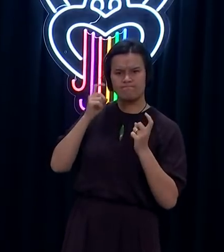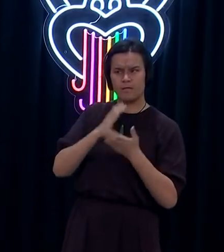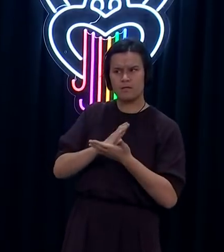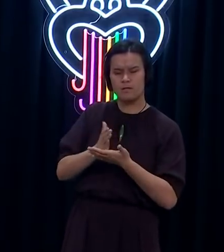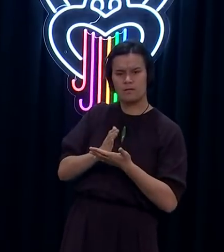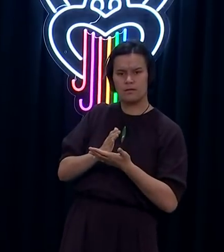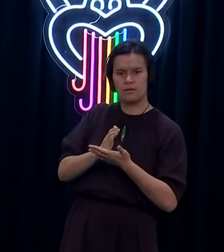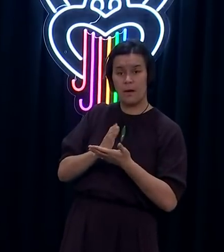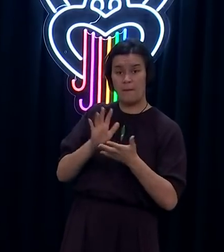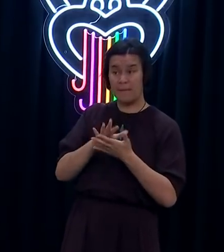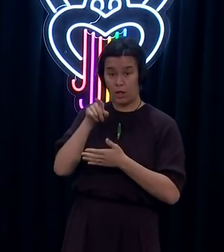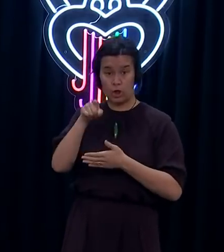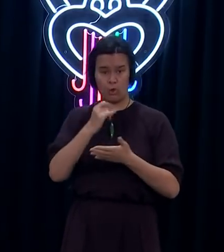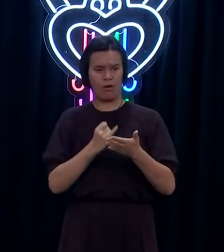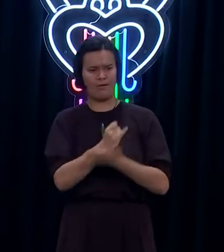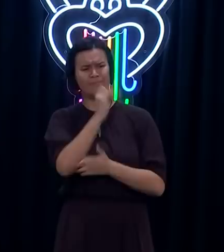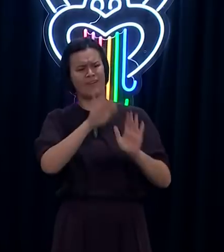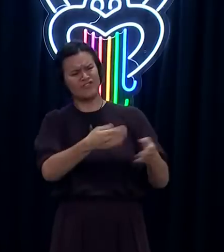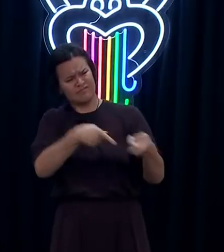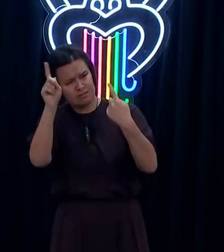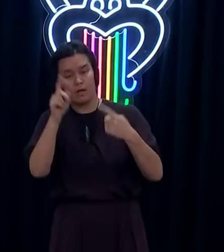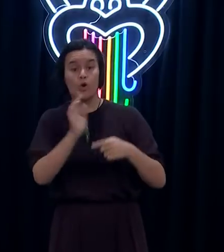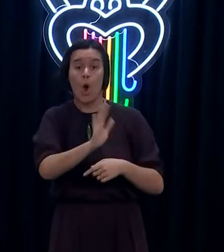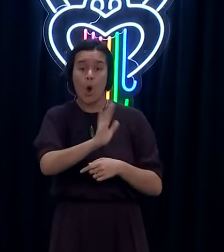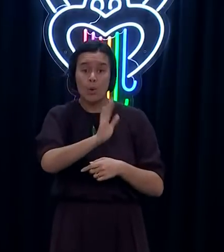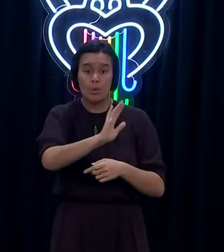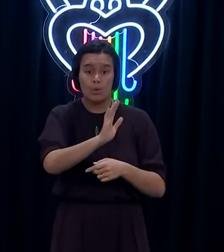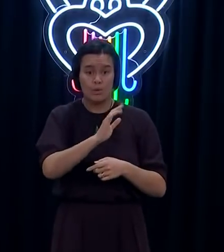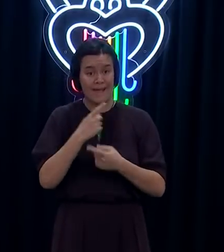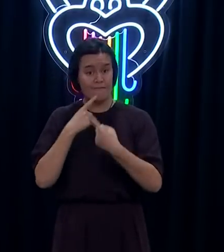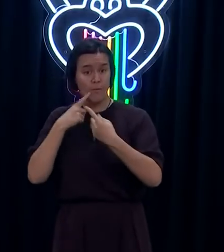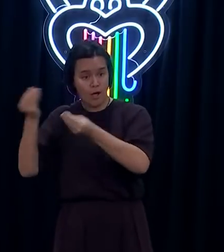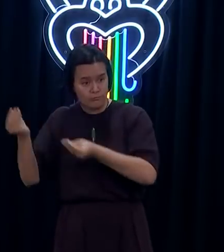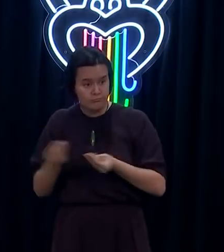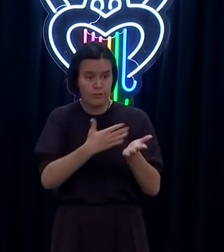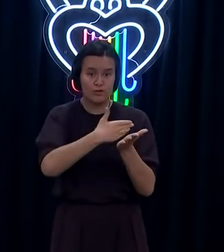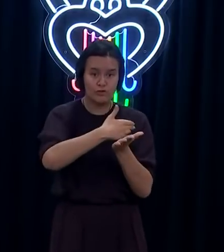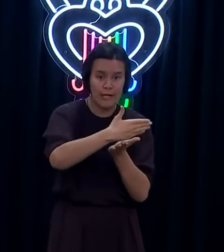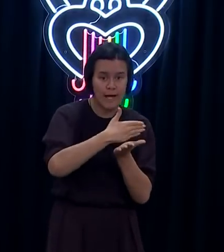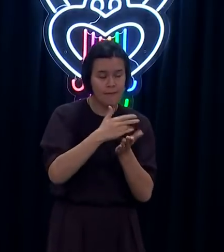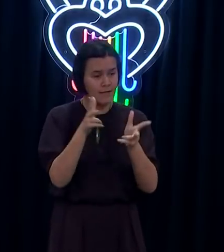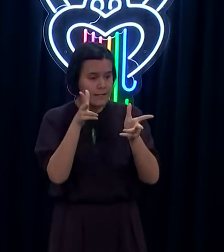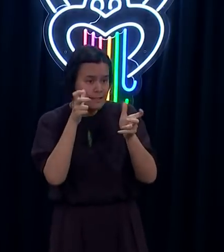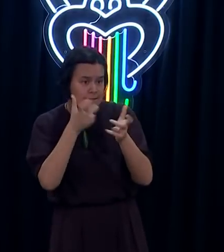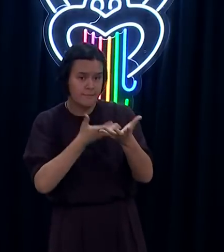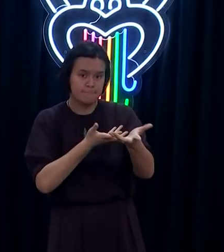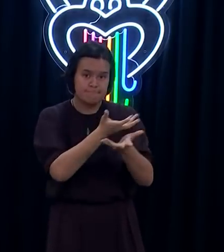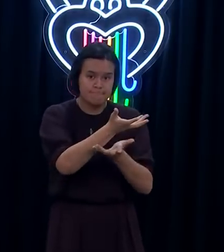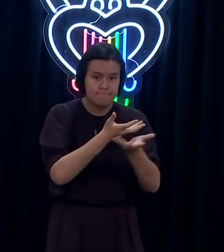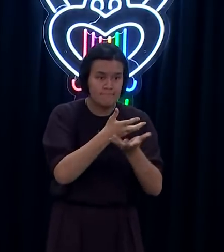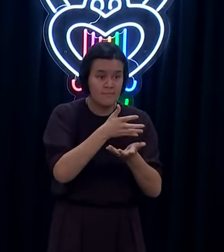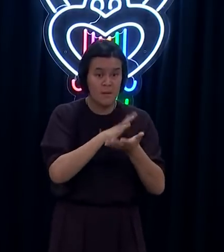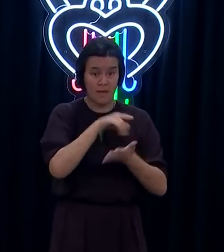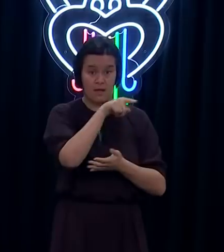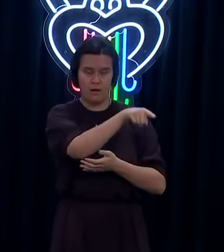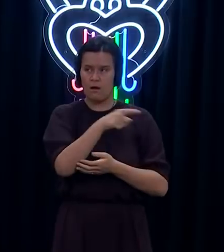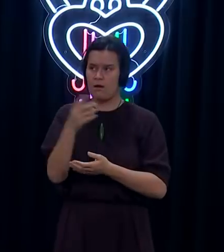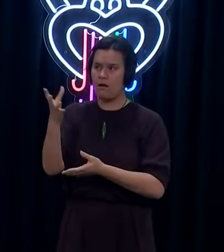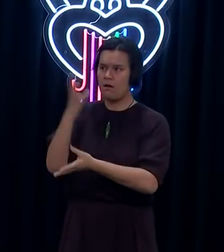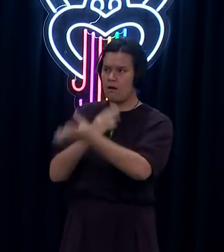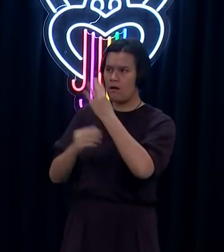listen, share information from trusted sources. Often, it's just a case of people having the information they need to make a decision.